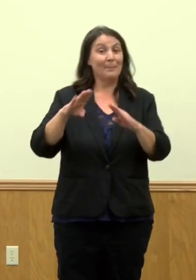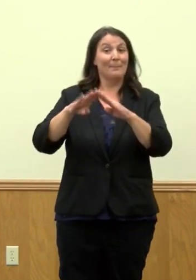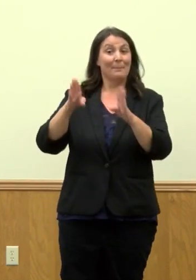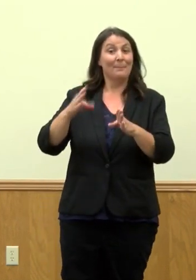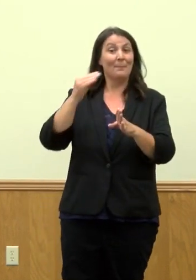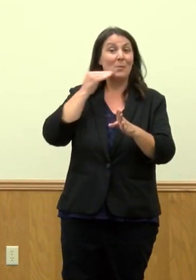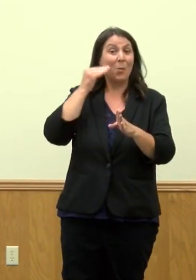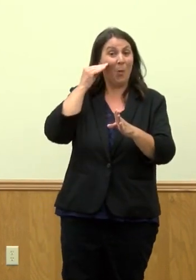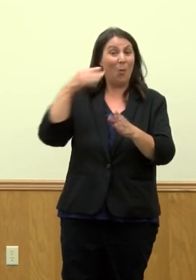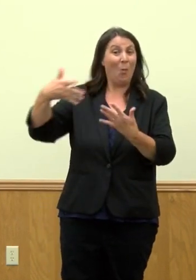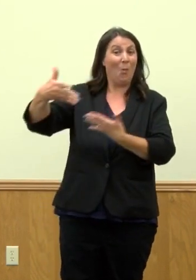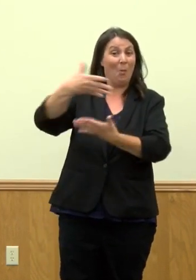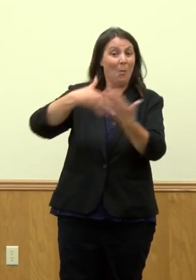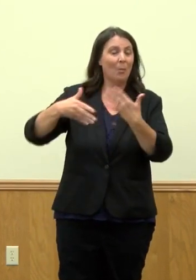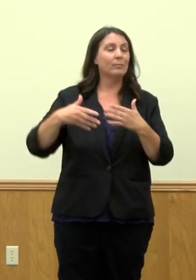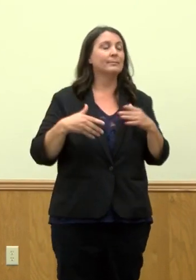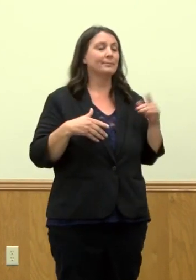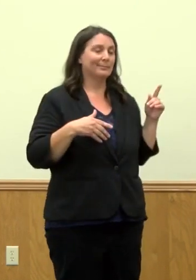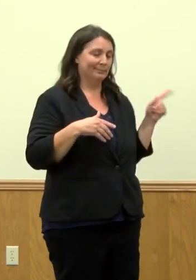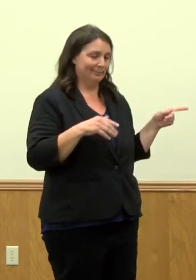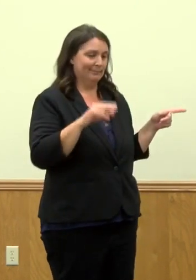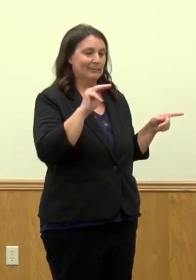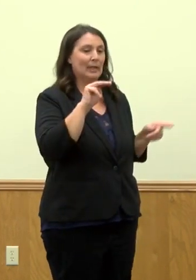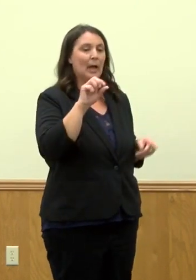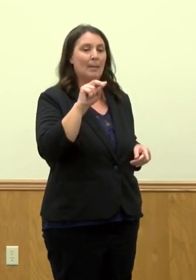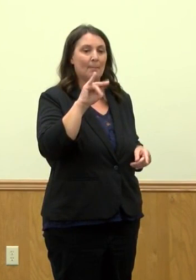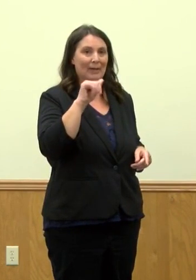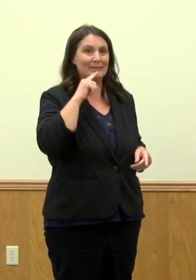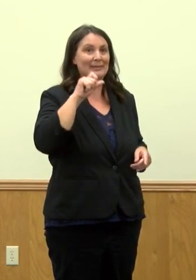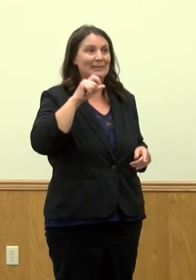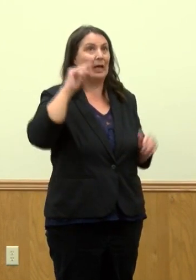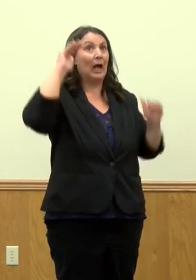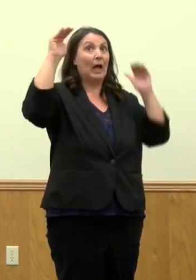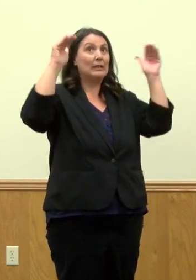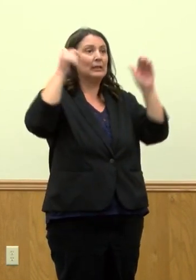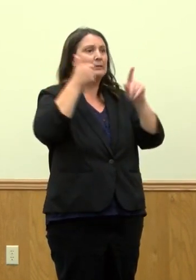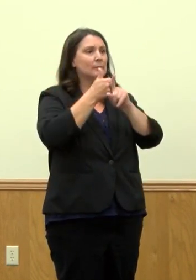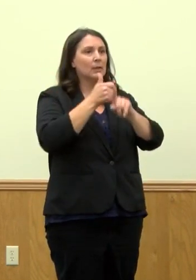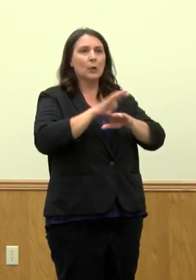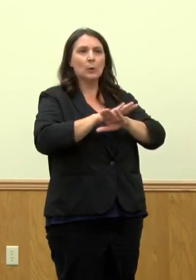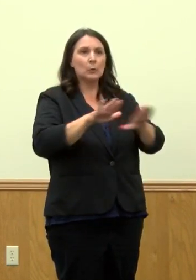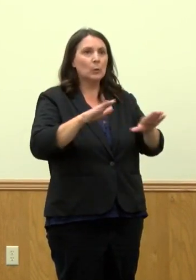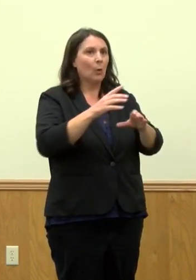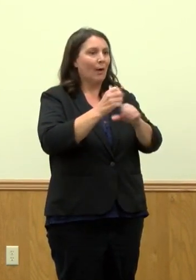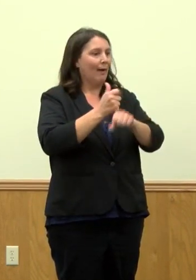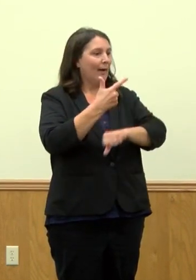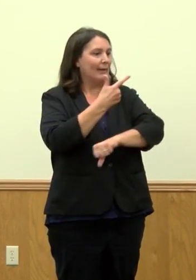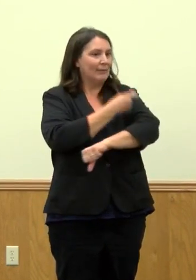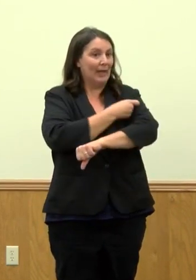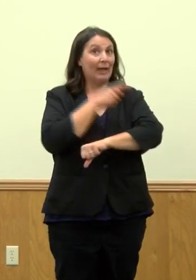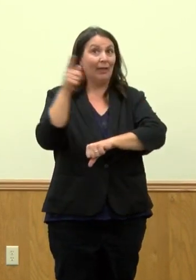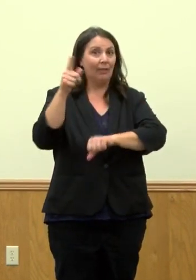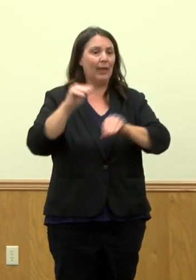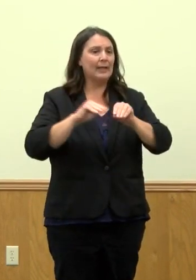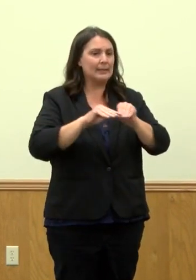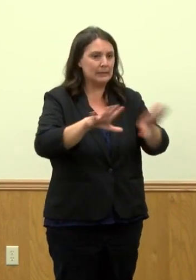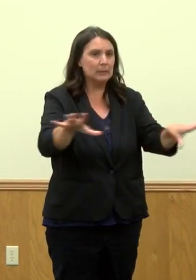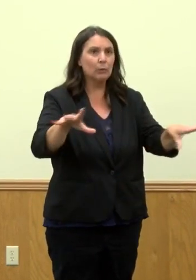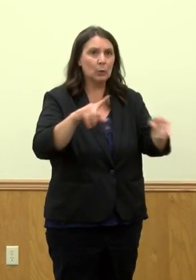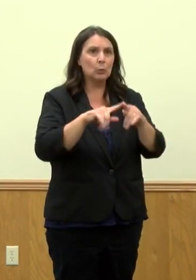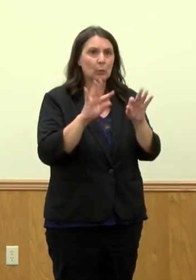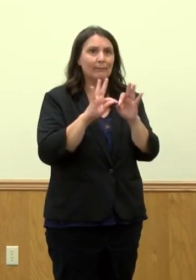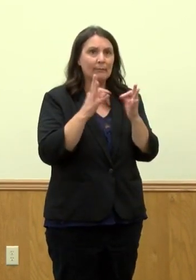transmission? The main transmission is a household unvaccinated adult. And that's what we're seeing is really spreading that through a family.